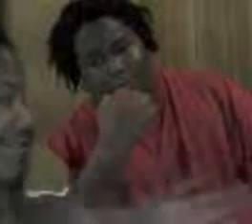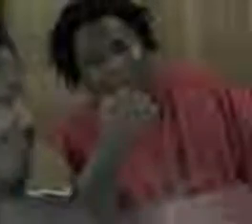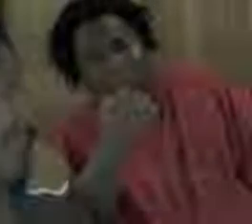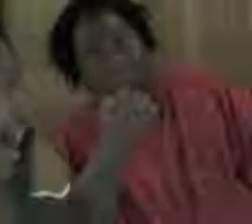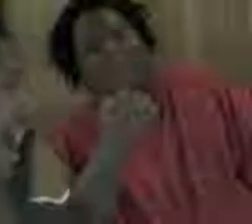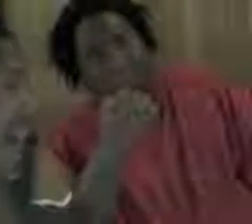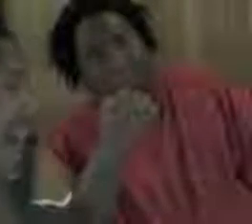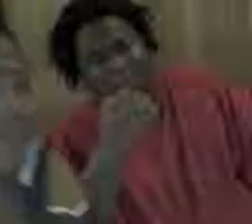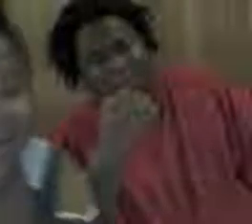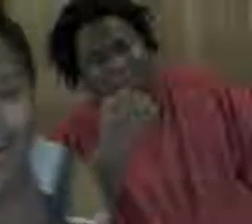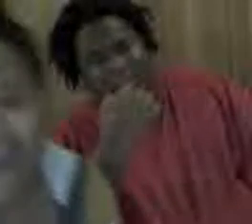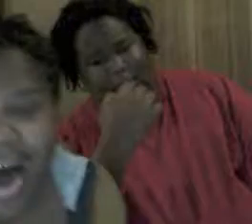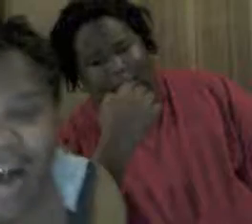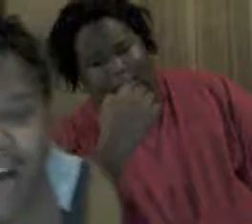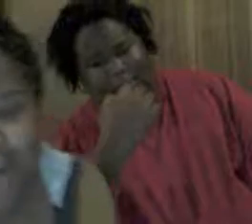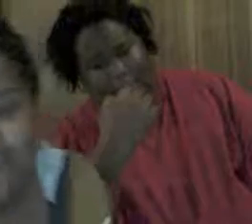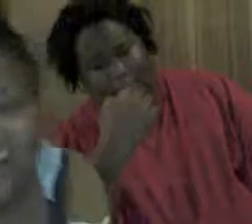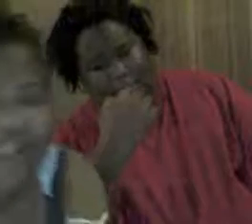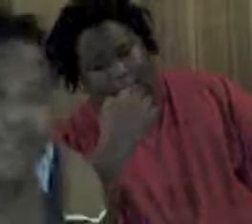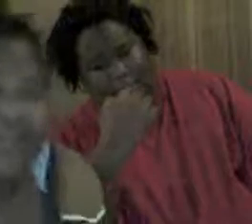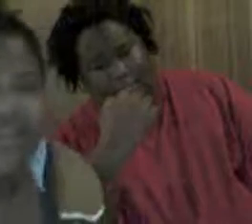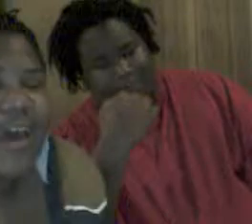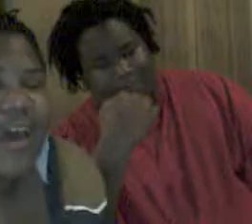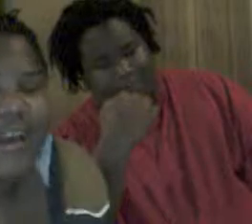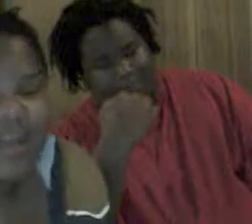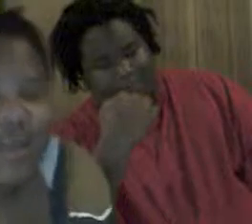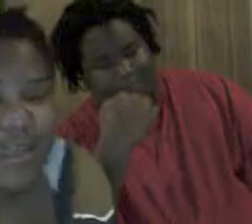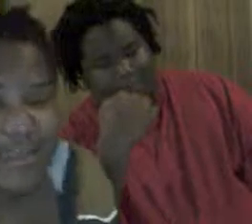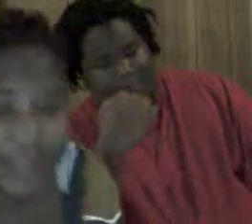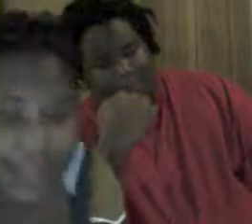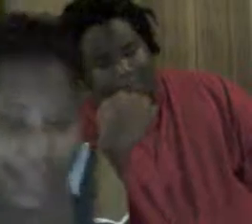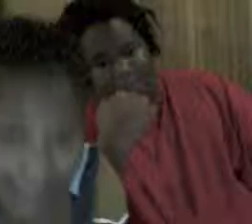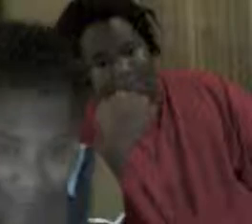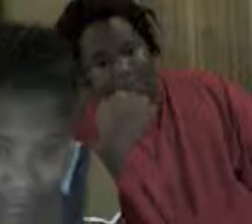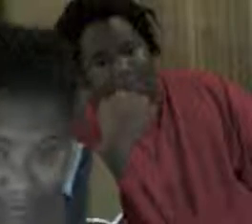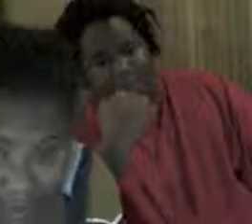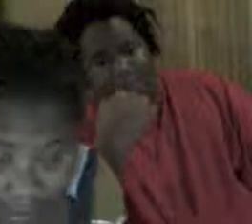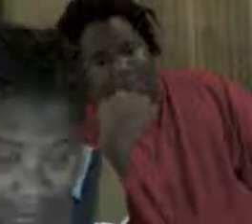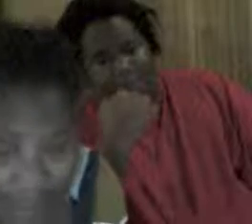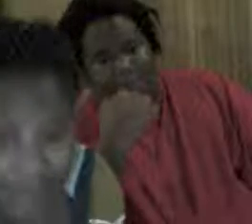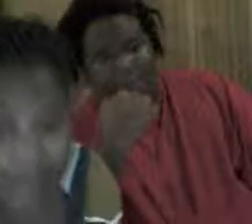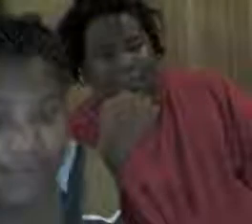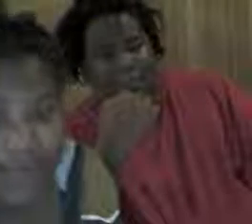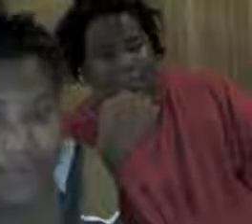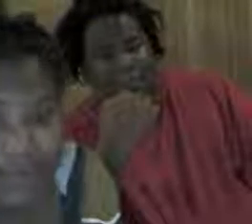ow, alright, and I guess he wanted to say something to you guys today, which I'm not really sure,